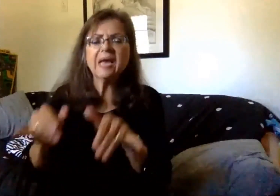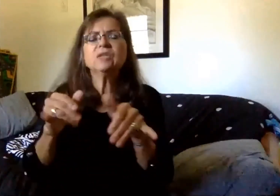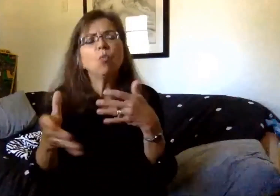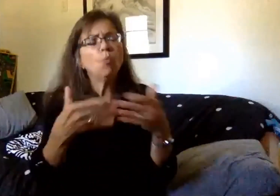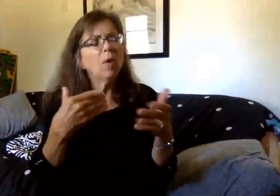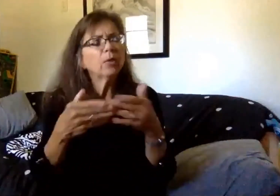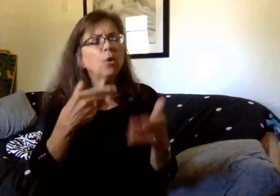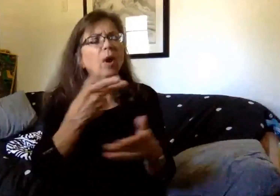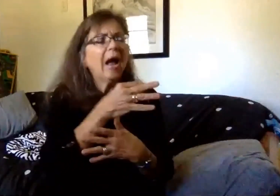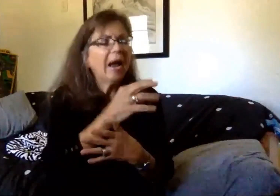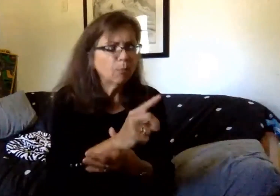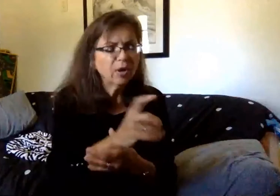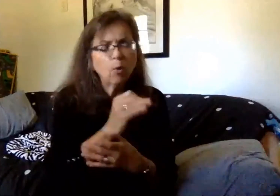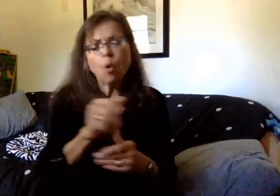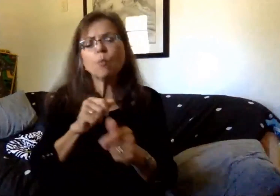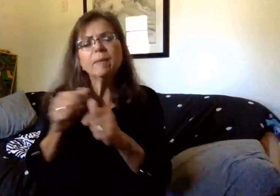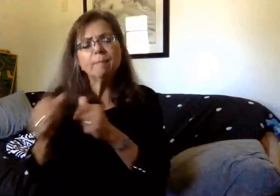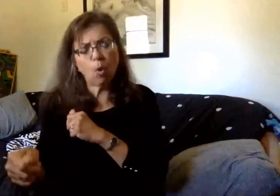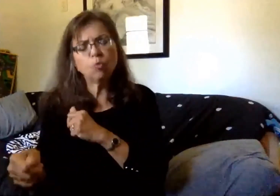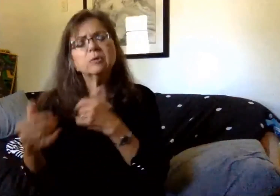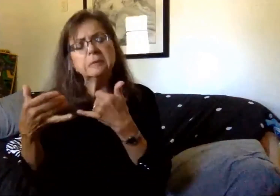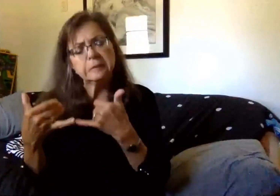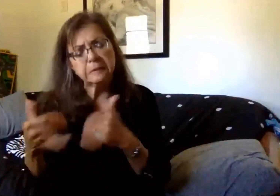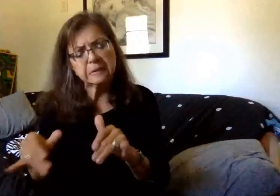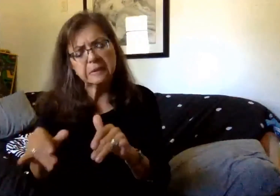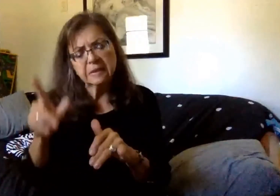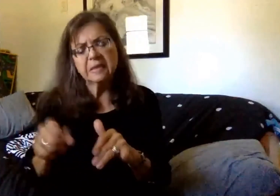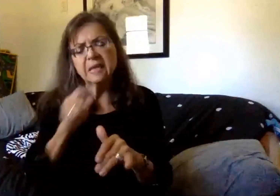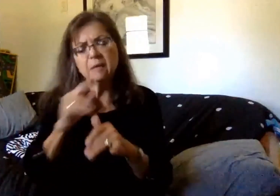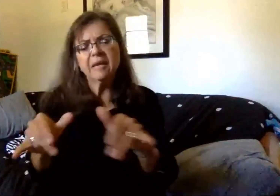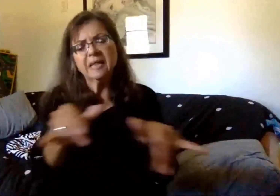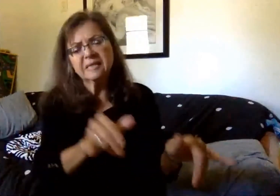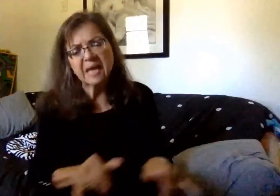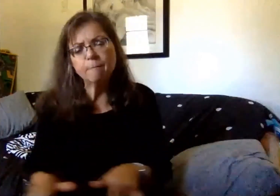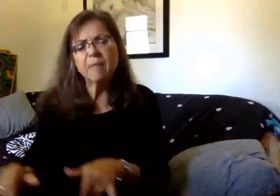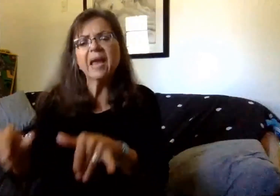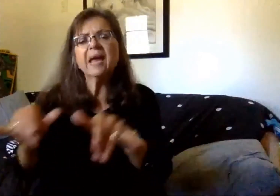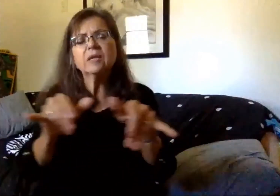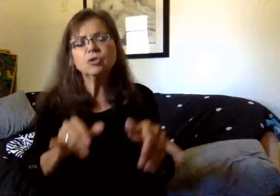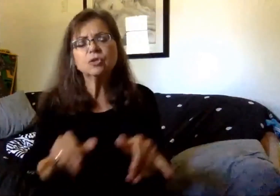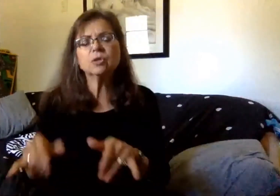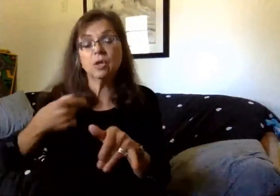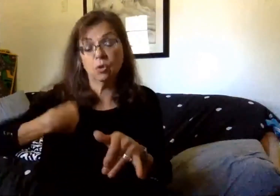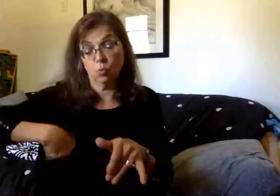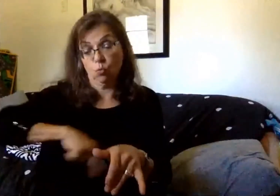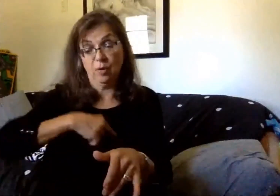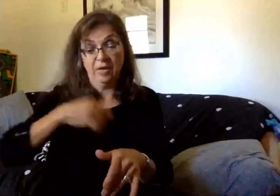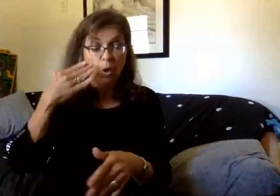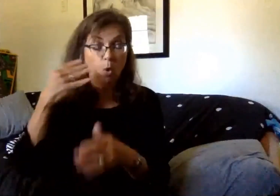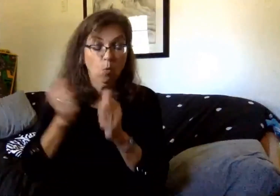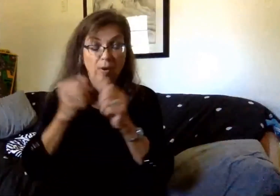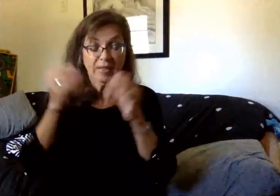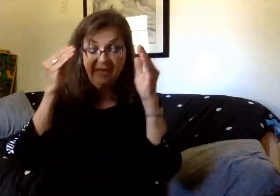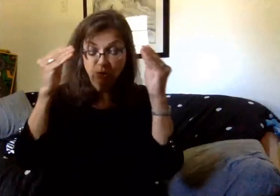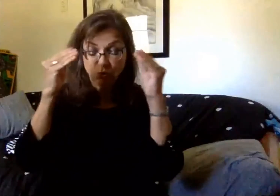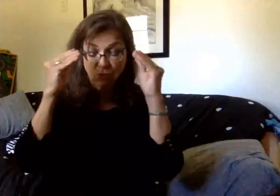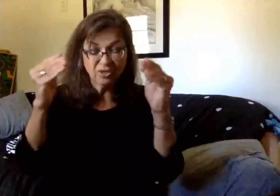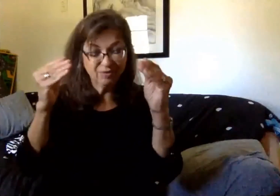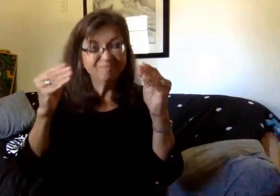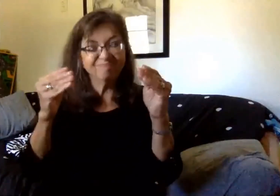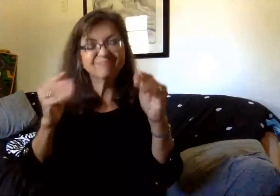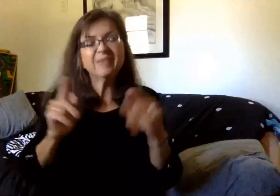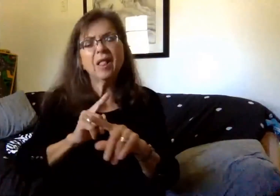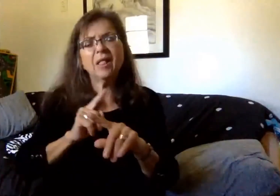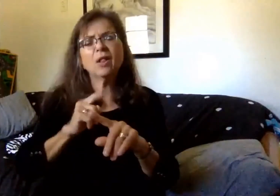model or remote model, they need to be on the same page. We know, though, that with instruction, it's going to look a little bit different.